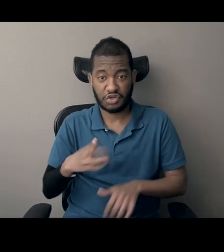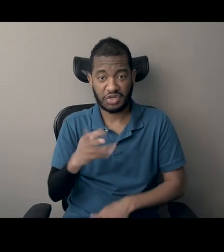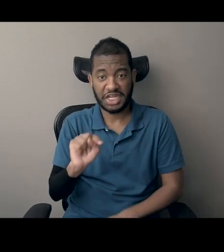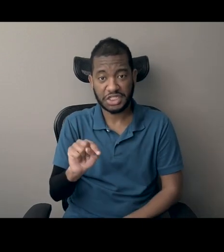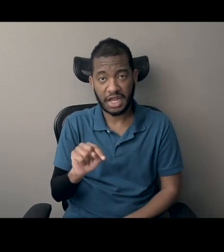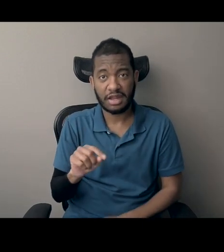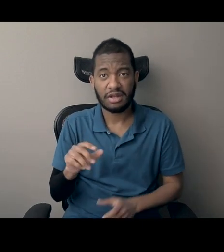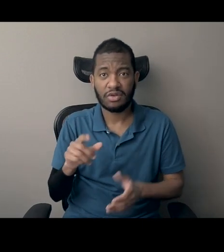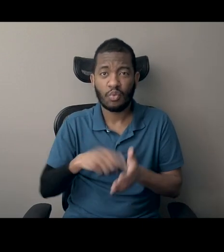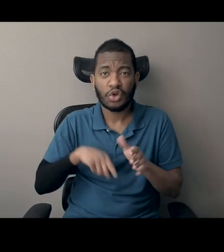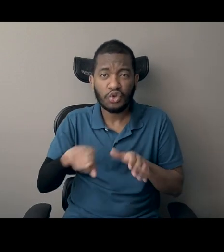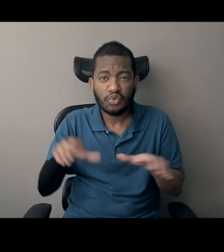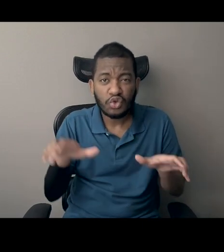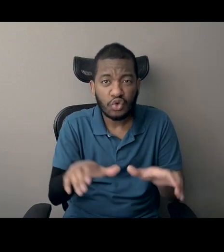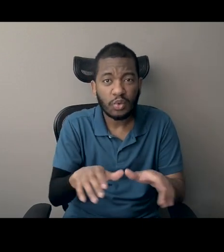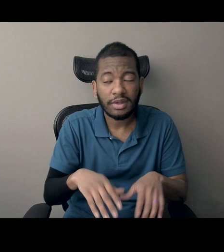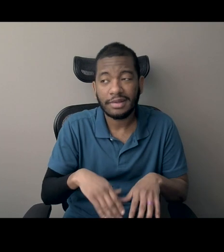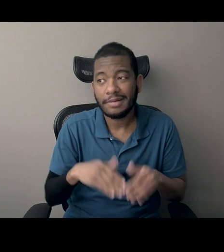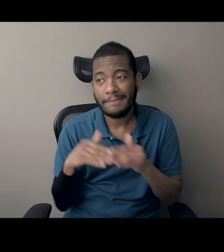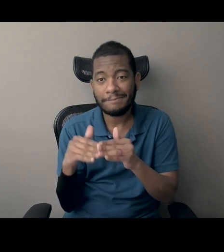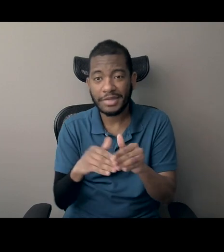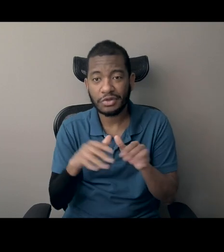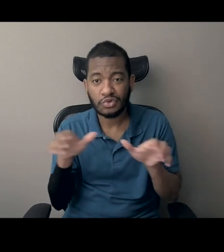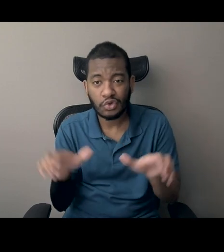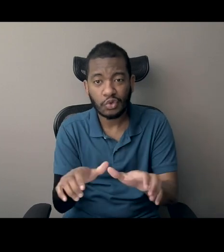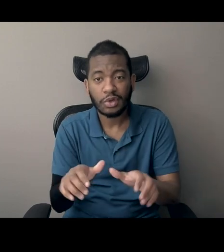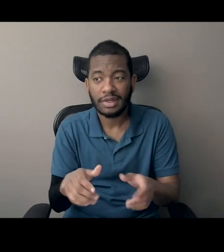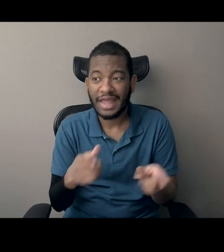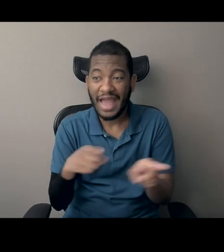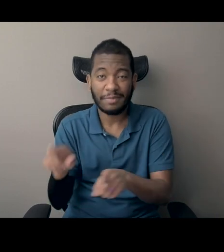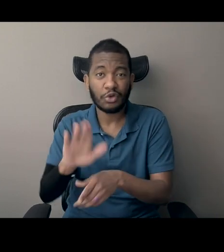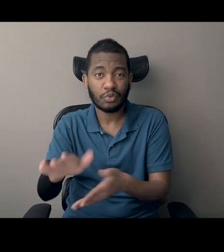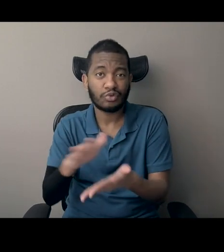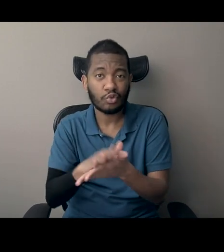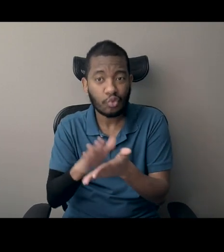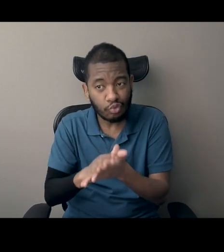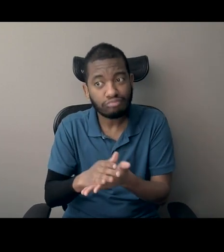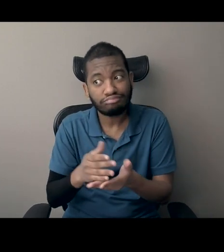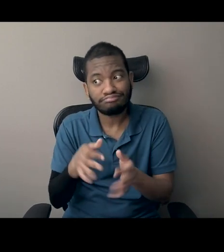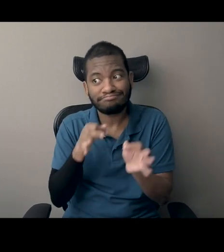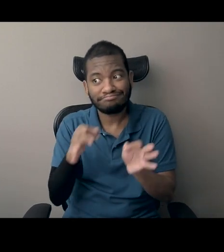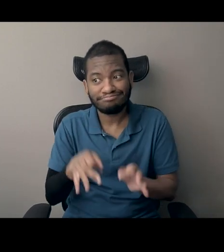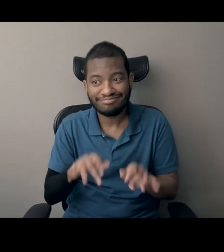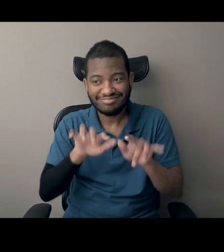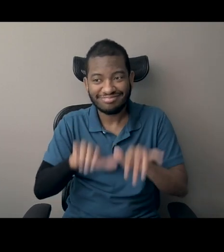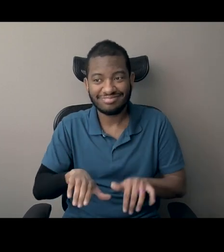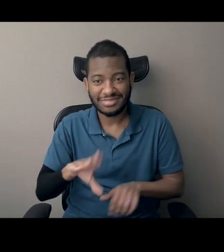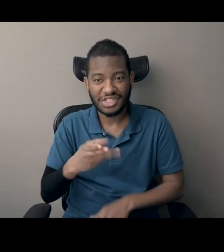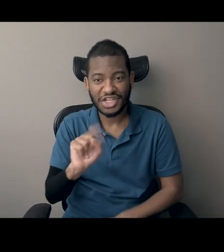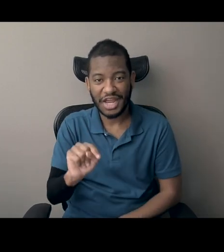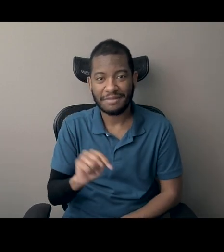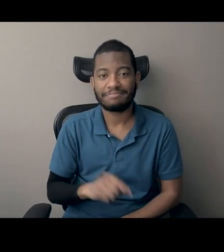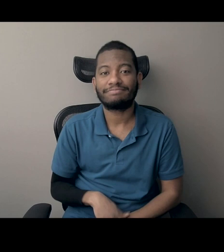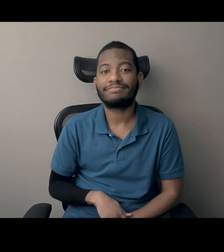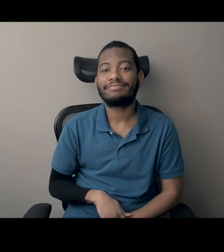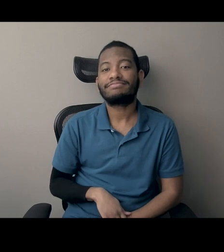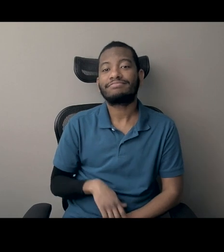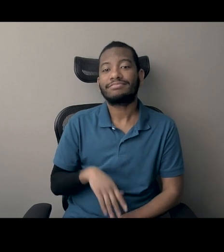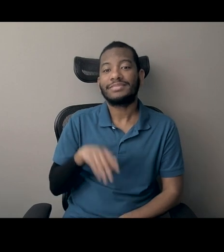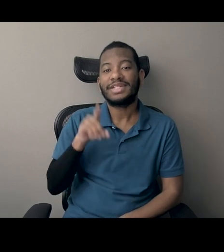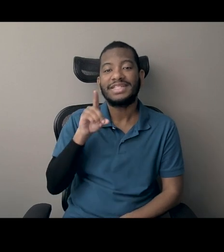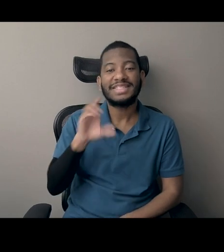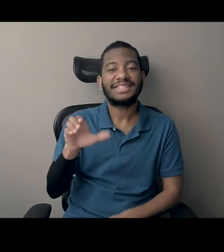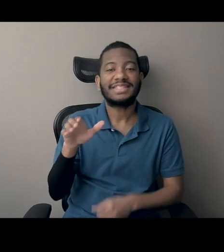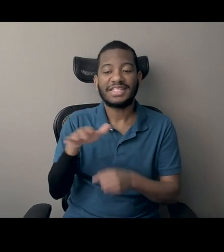at your school? And lastly, at DCASJ and at Teaching for Change more broadly, we really, really value your